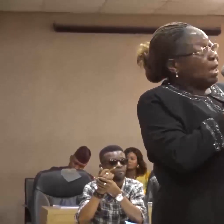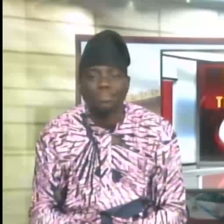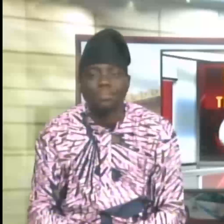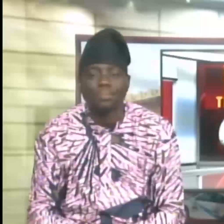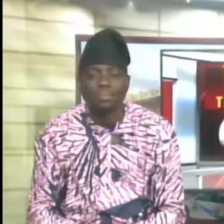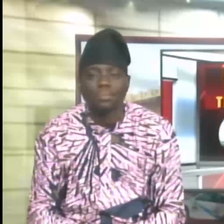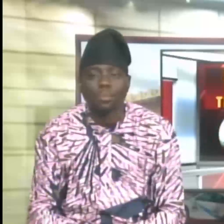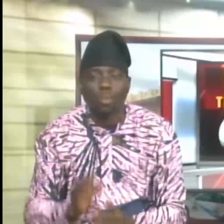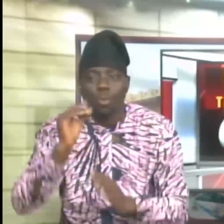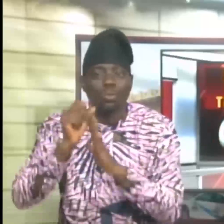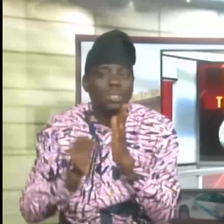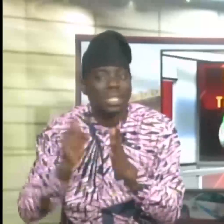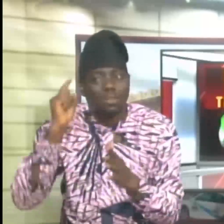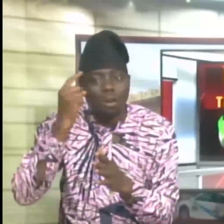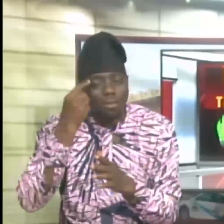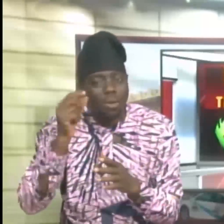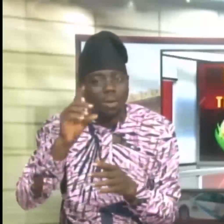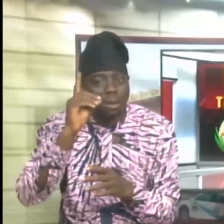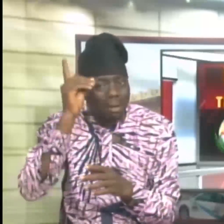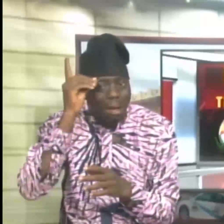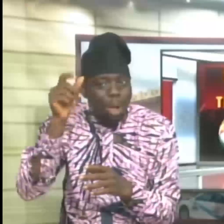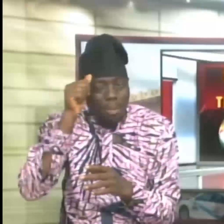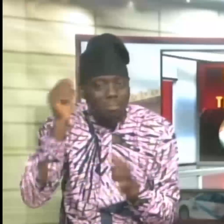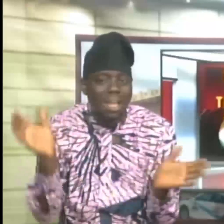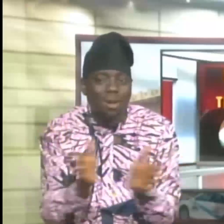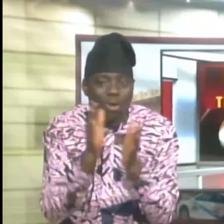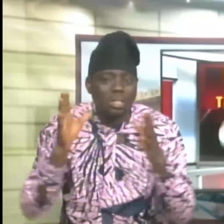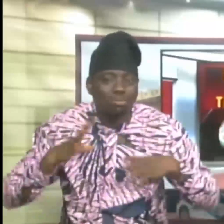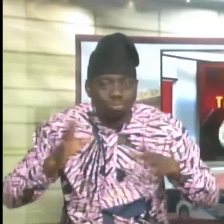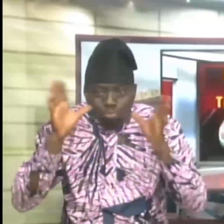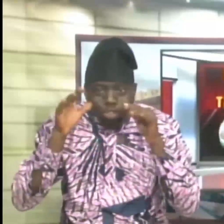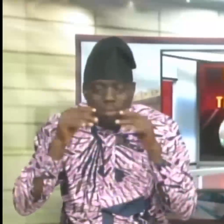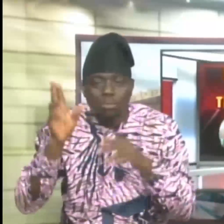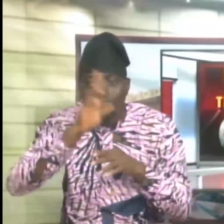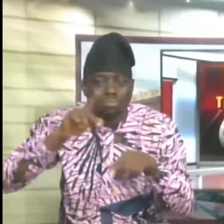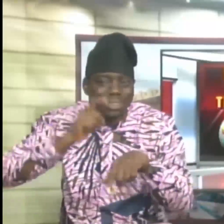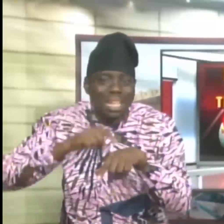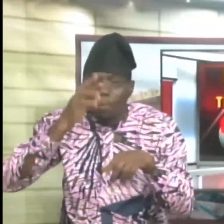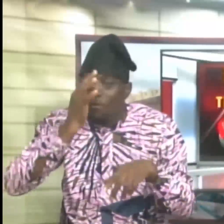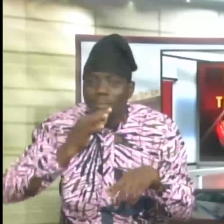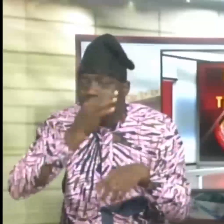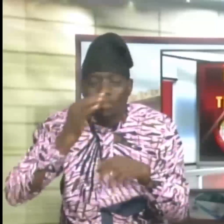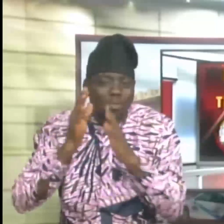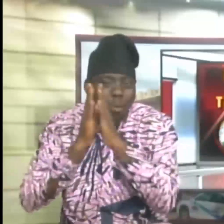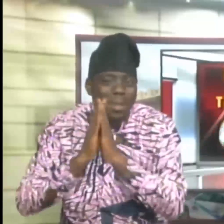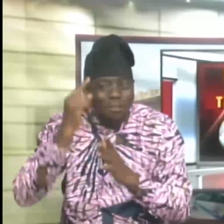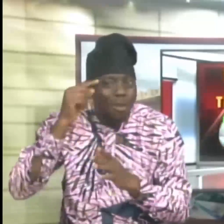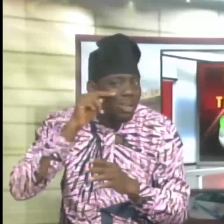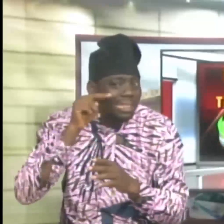Ogun State Governor Dapu Abiadu has urged Muslims to use the period of Ramadan to pray for Nigeria to overcome